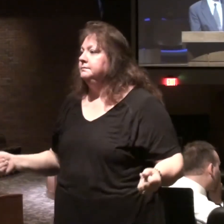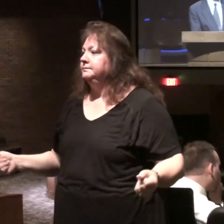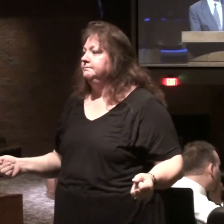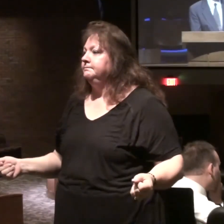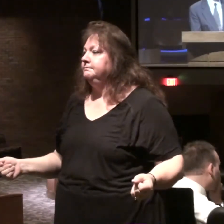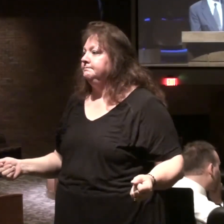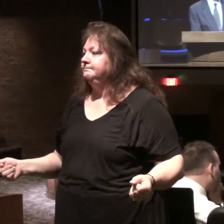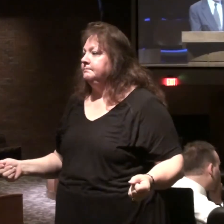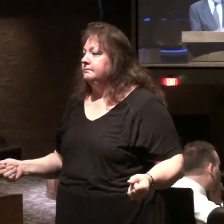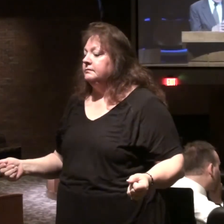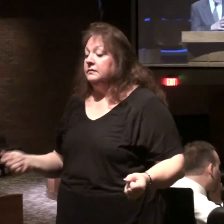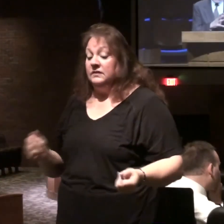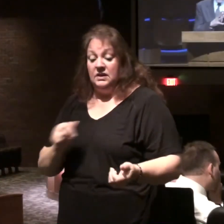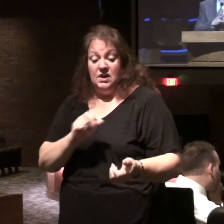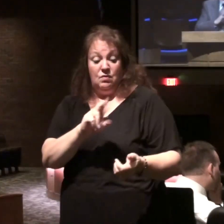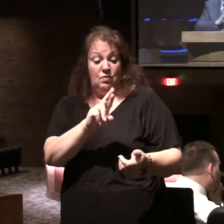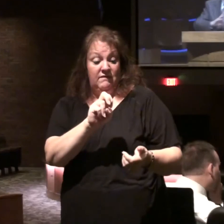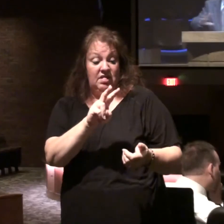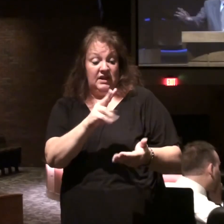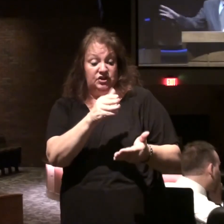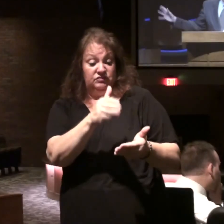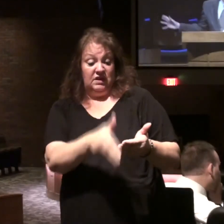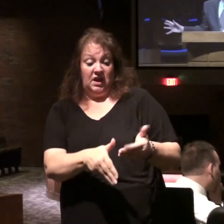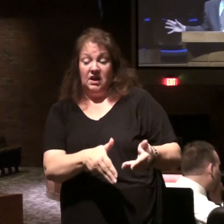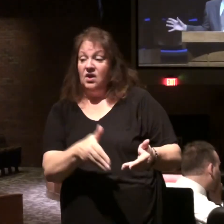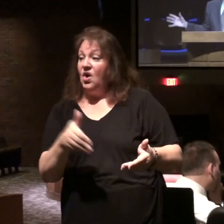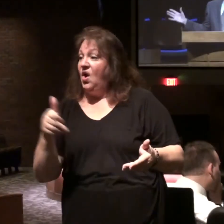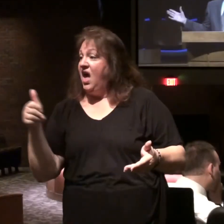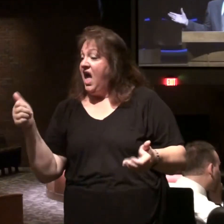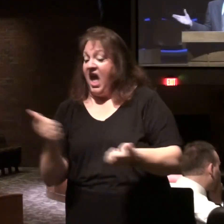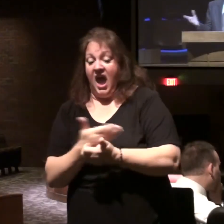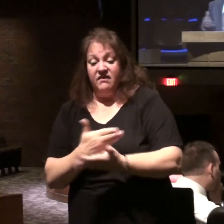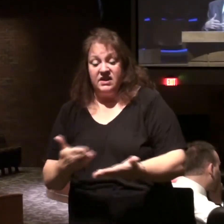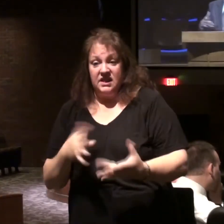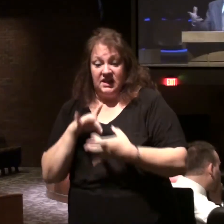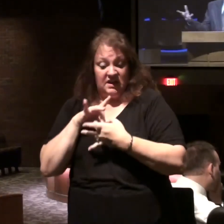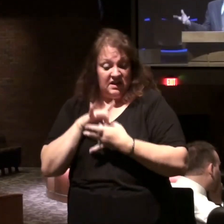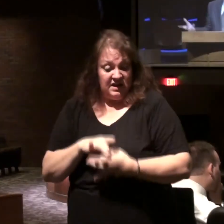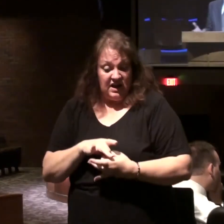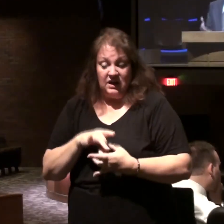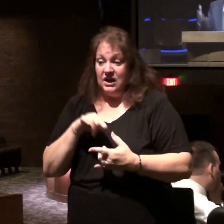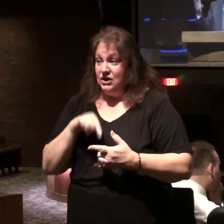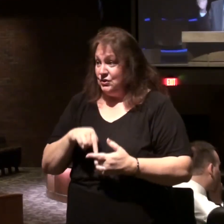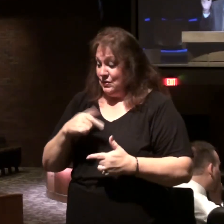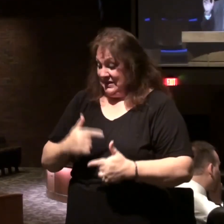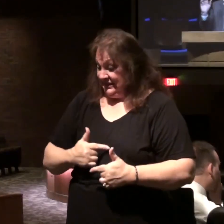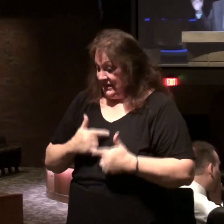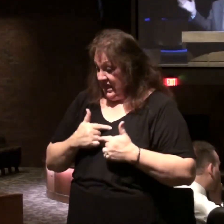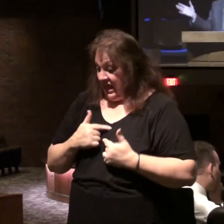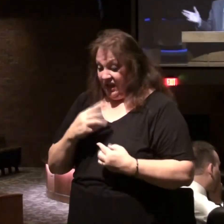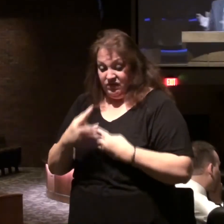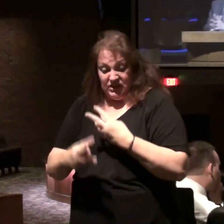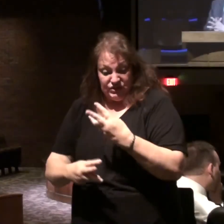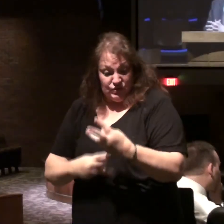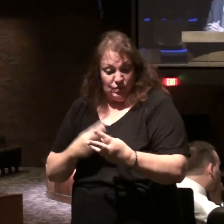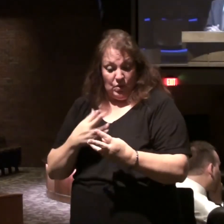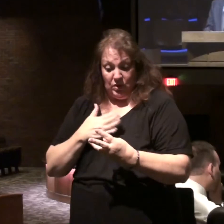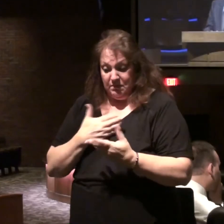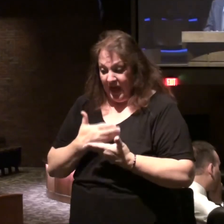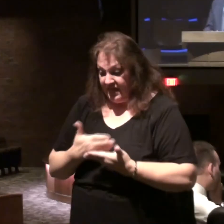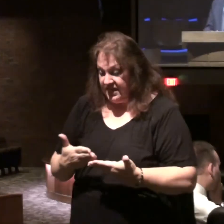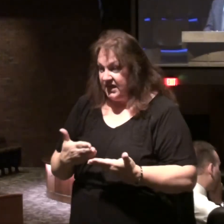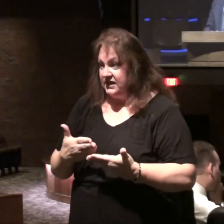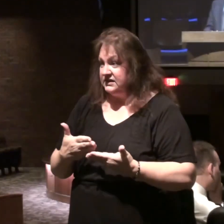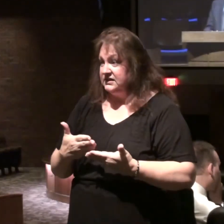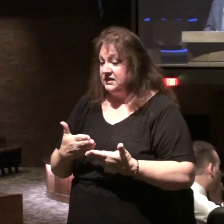when we have done revelation all the things associated with this life this